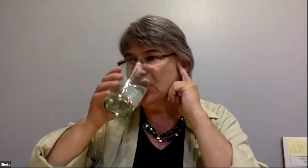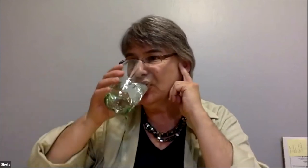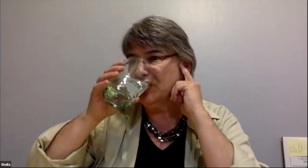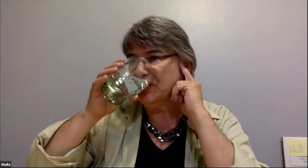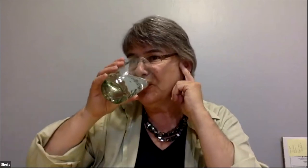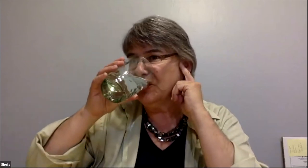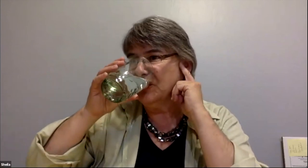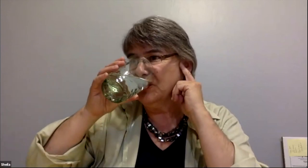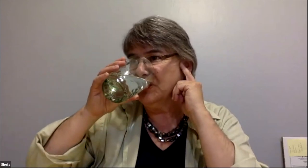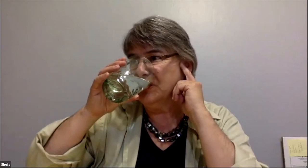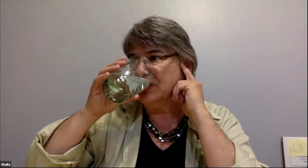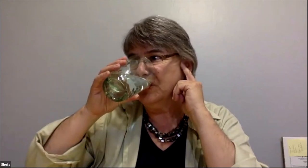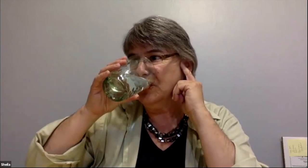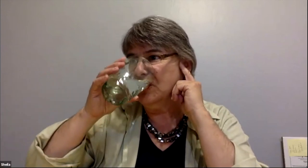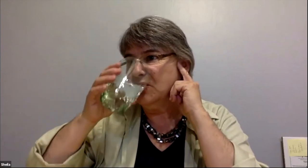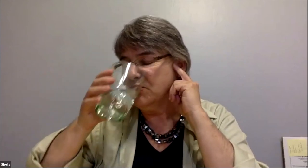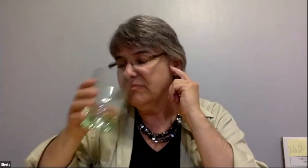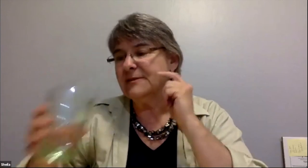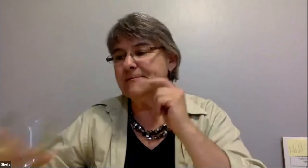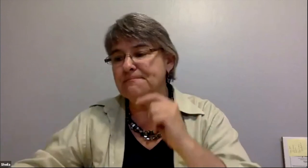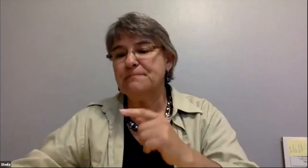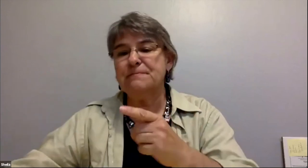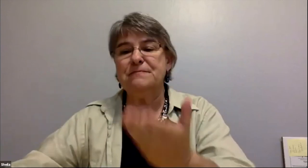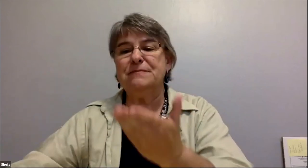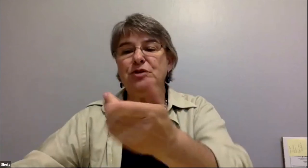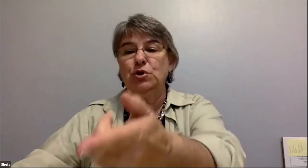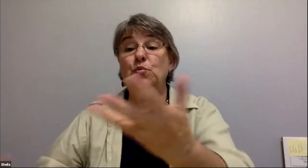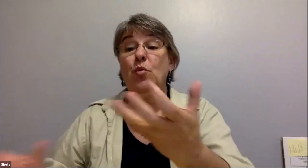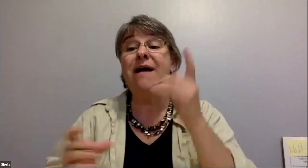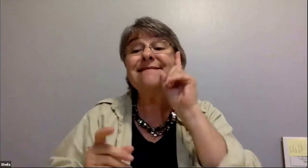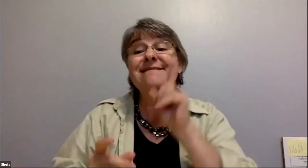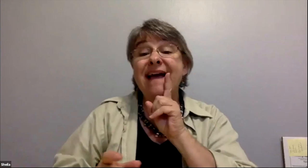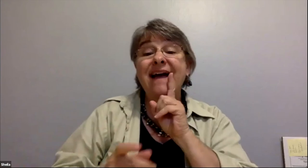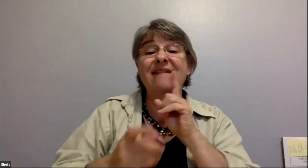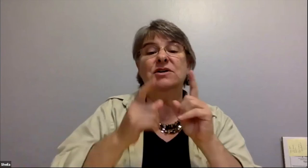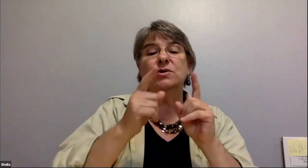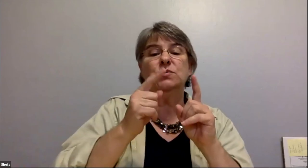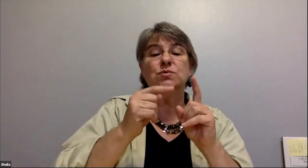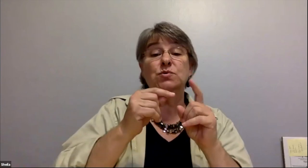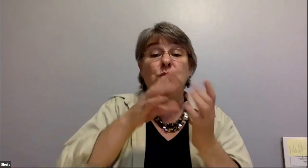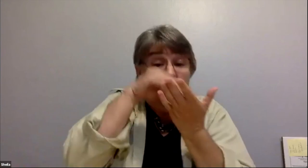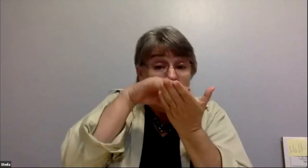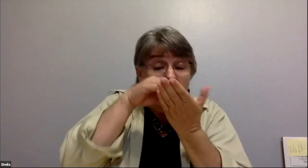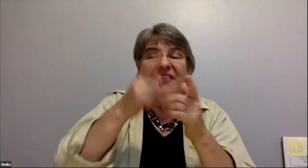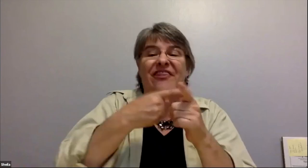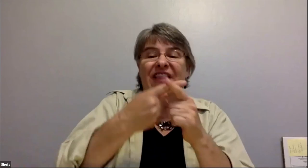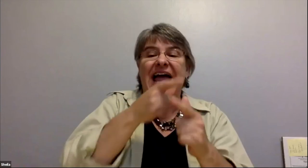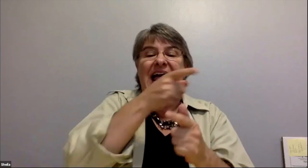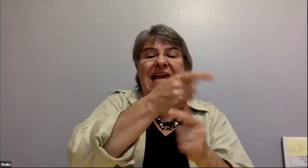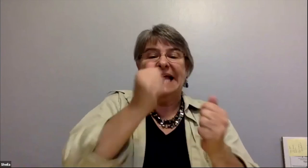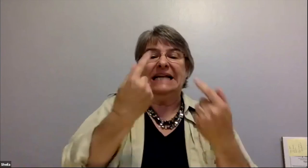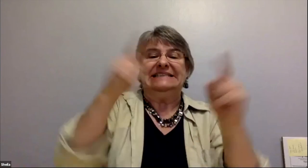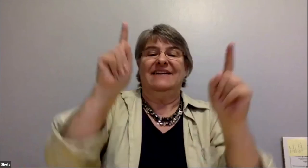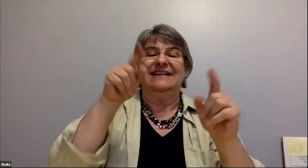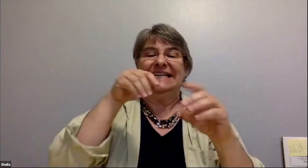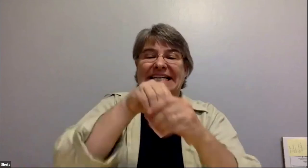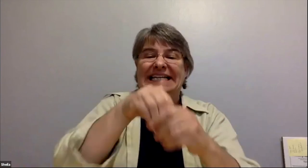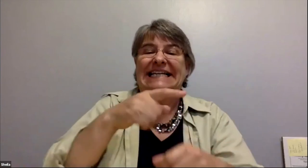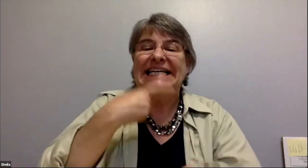in society like everybody else but like i'm saying we got a group since 1945 uh